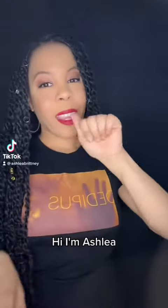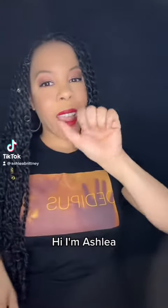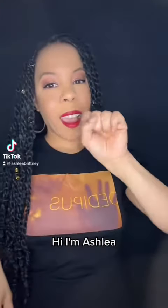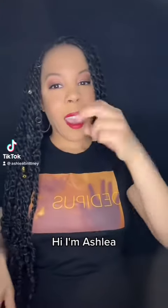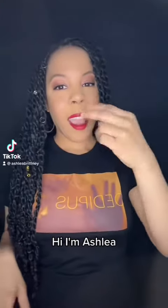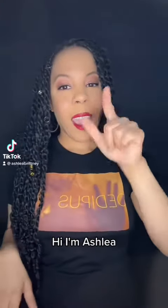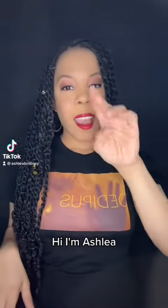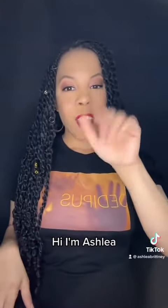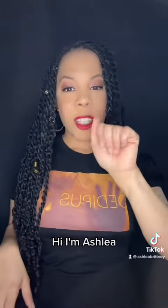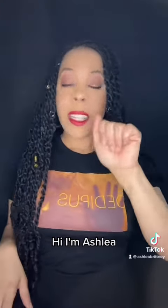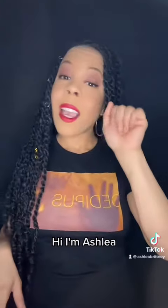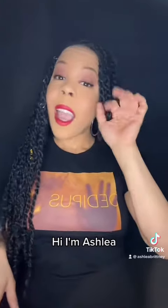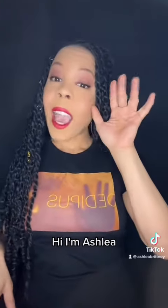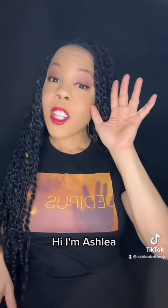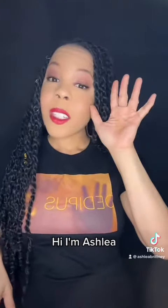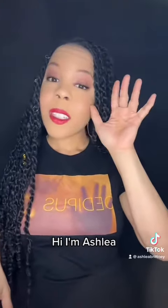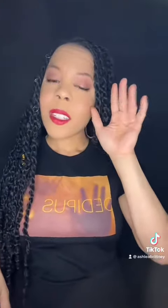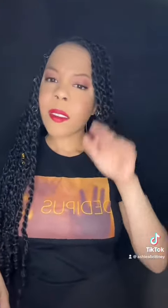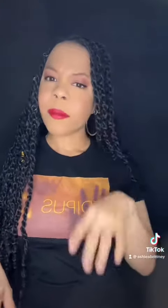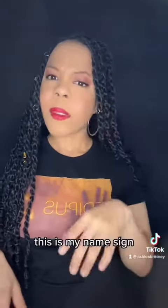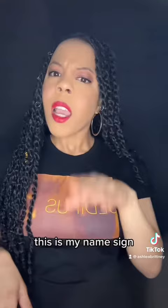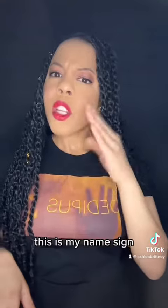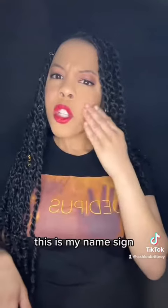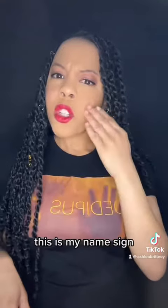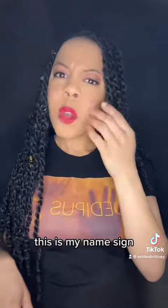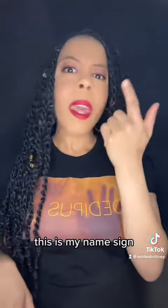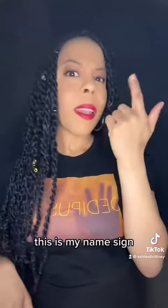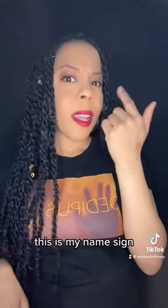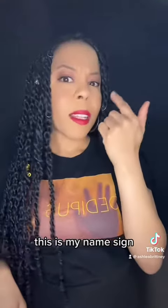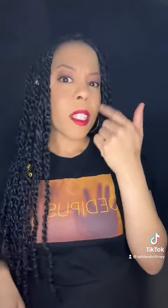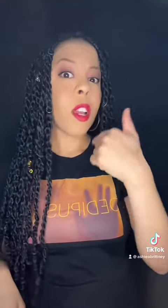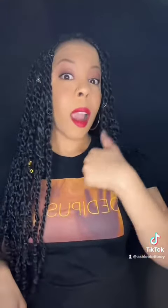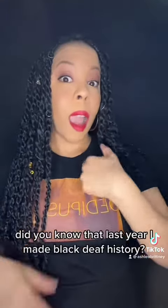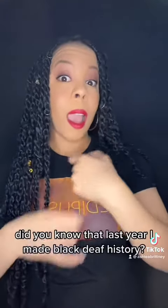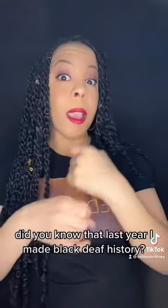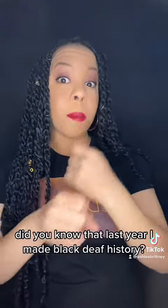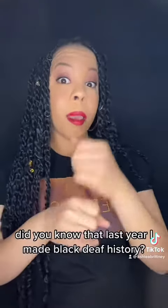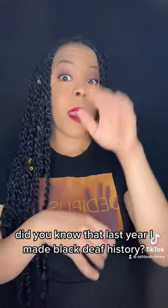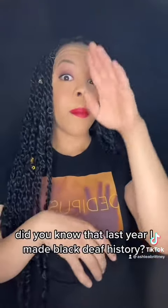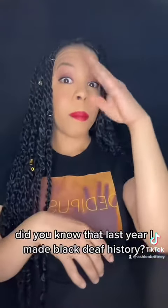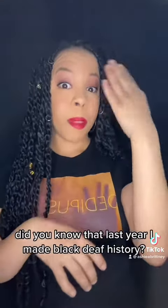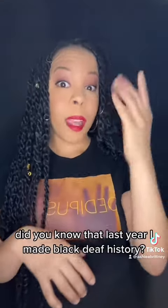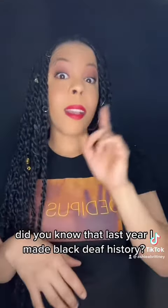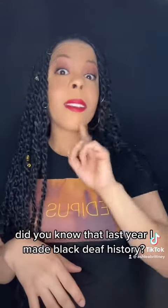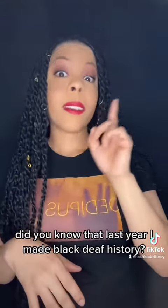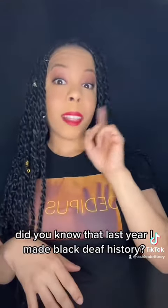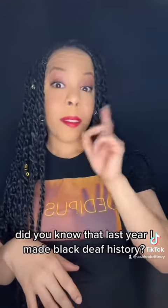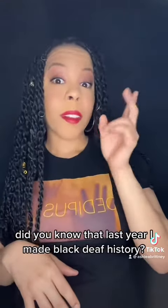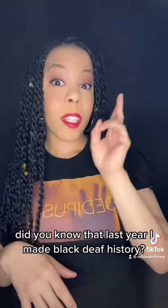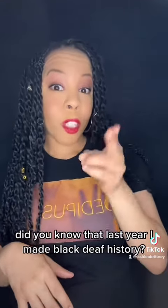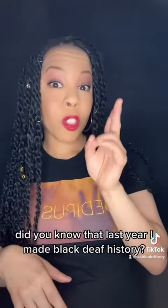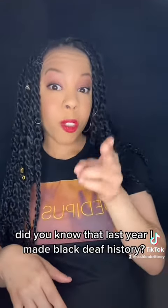Hi! I'm Ashley. This is my name sign. Did you know that last year I made Black Deaf History?